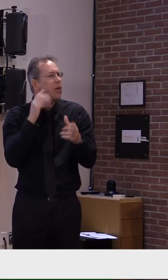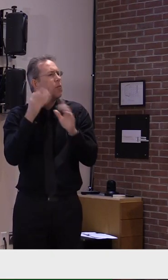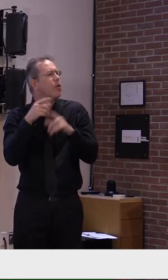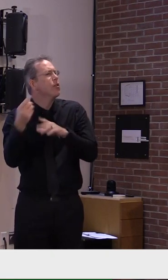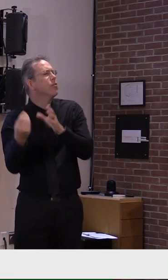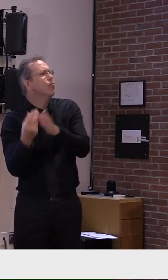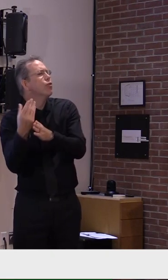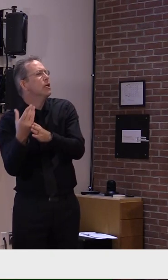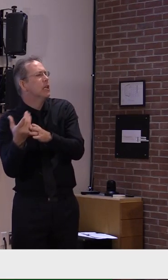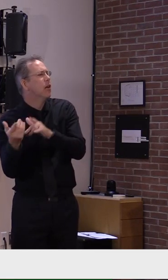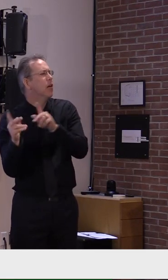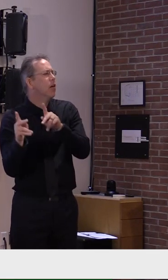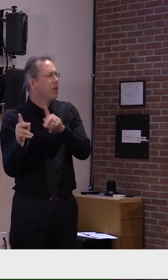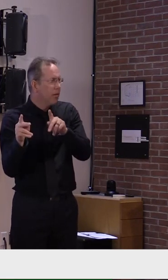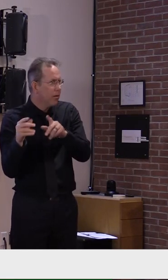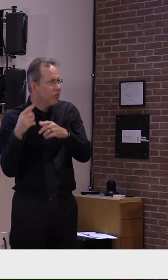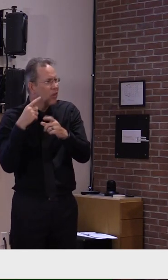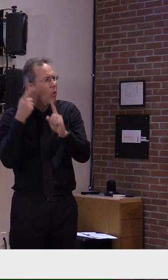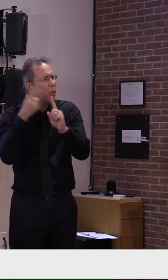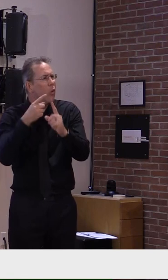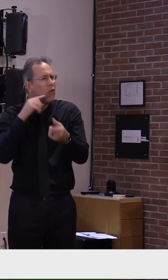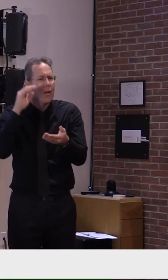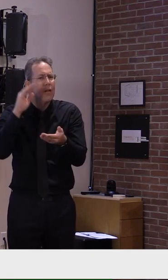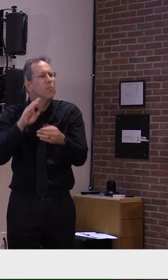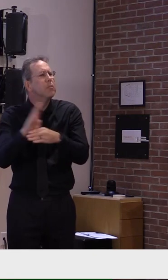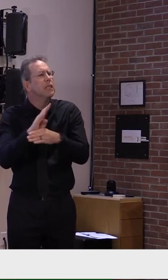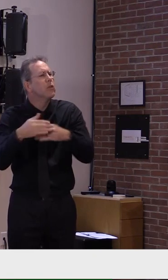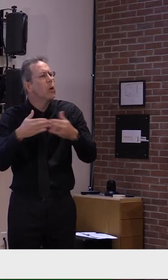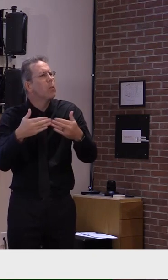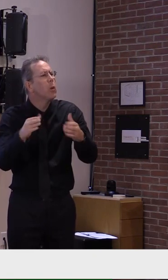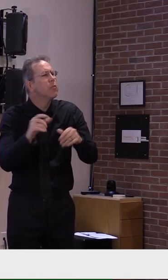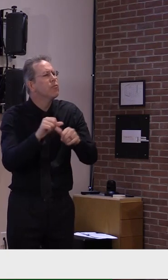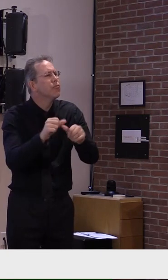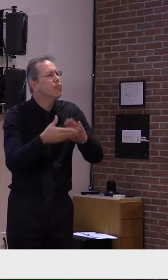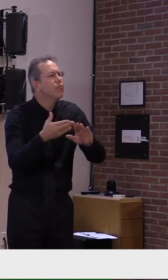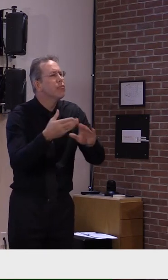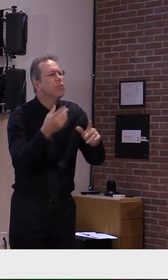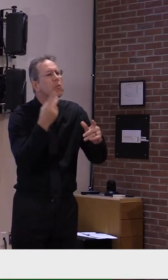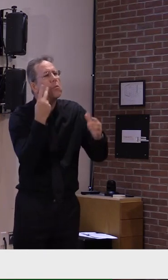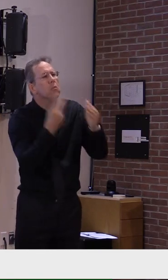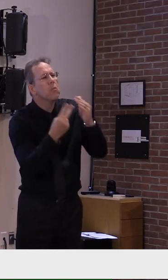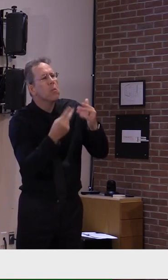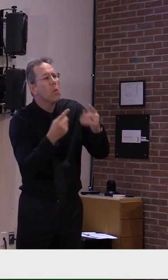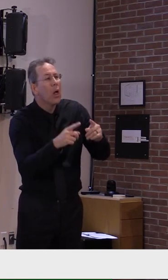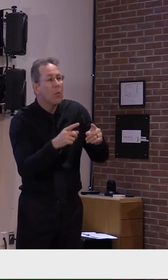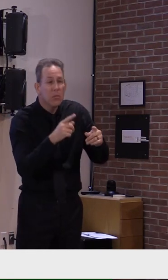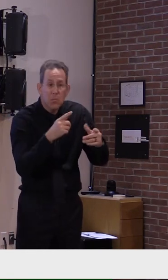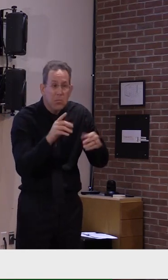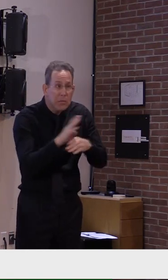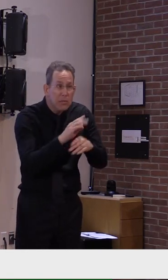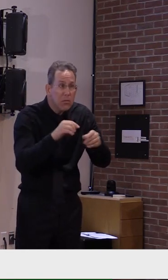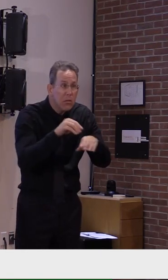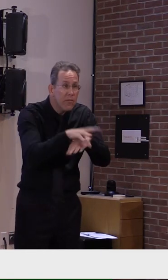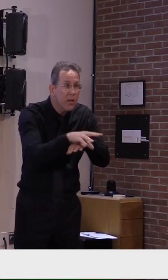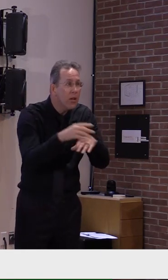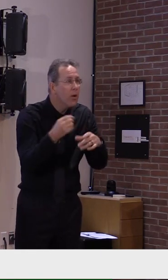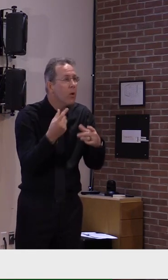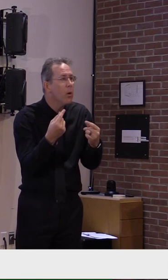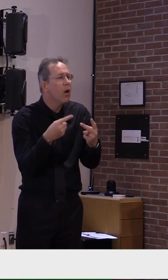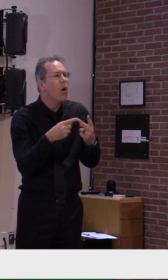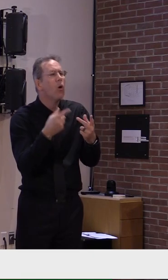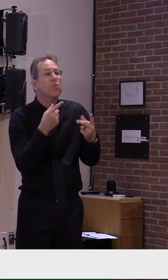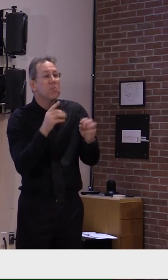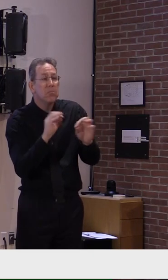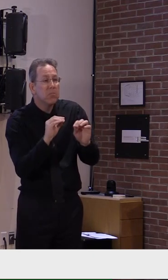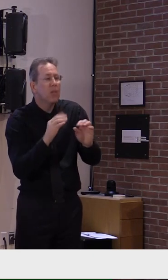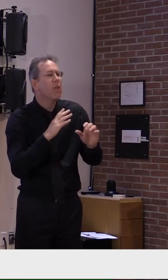open the economy a little bit. We would measure what happened 10 to 14 days after that policy was implemented to see what kind of behavior